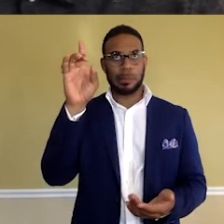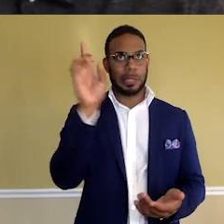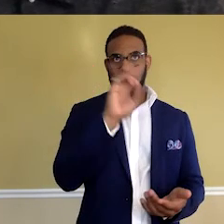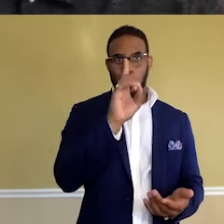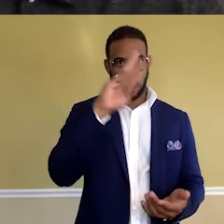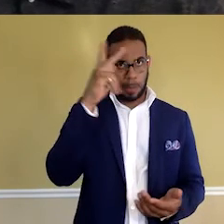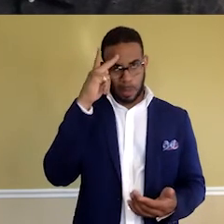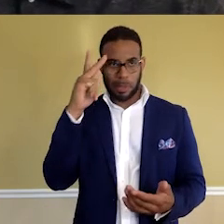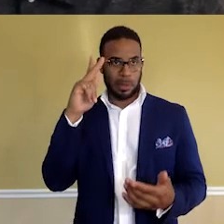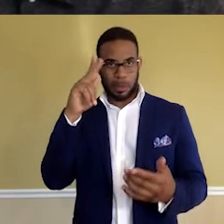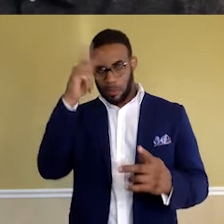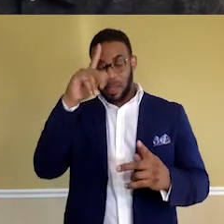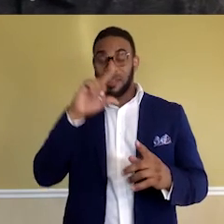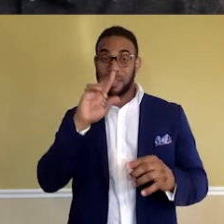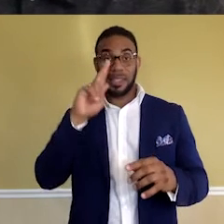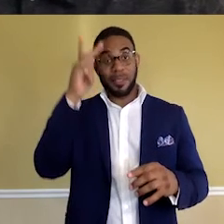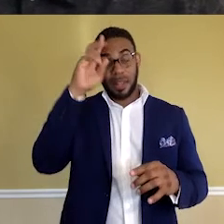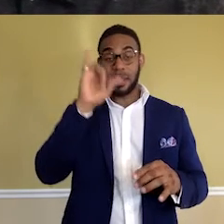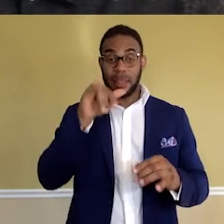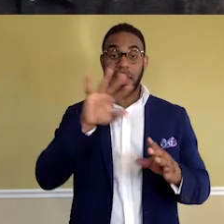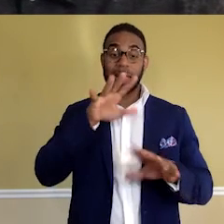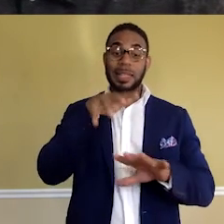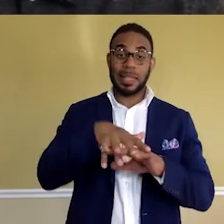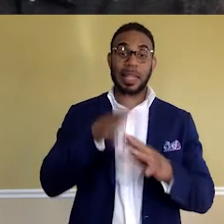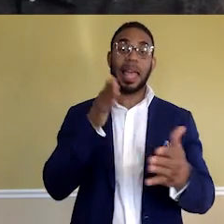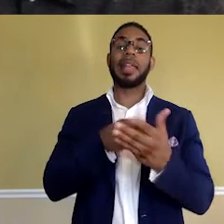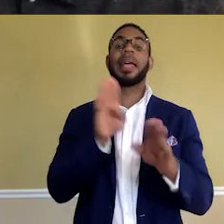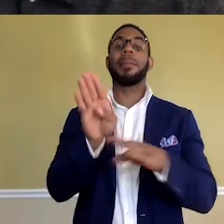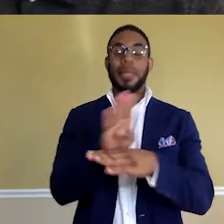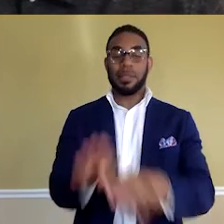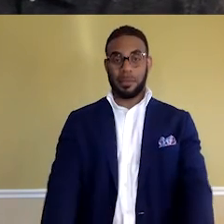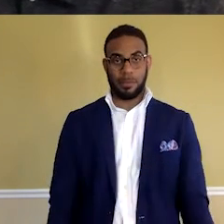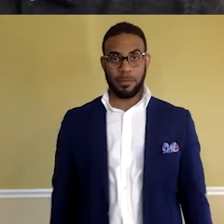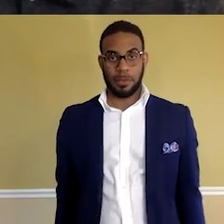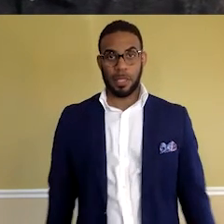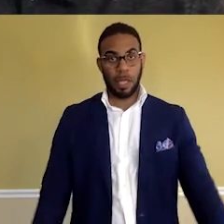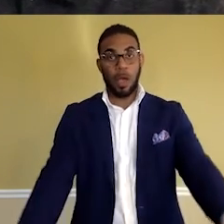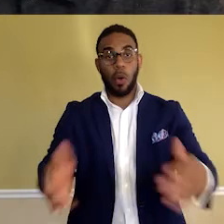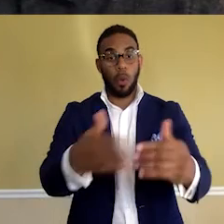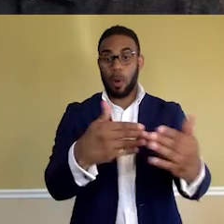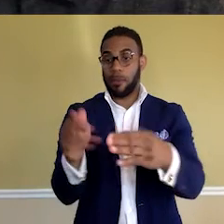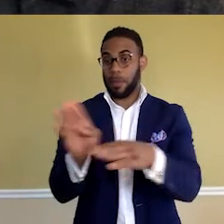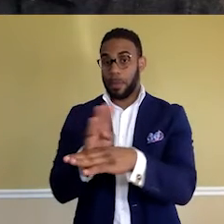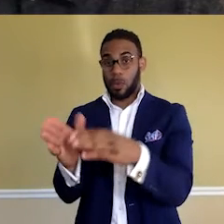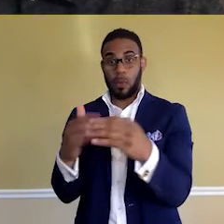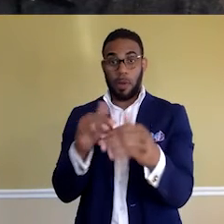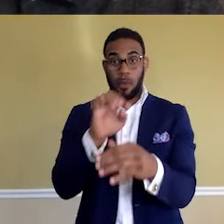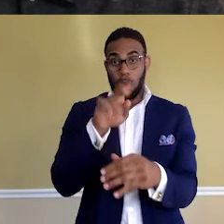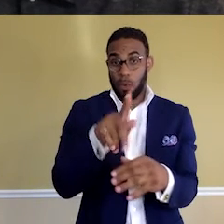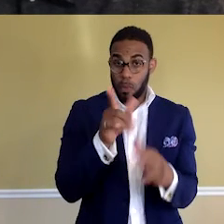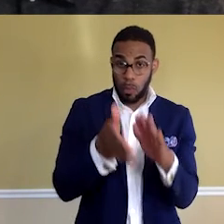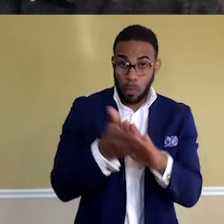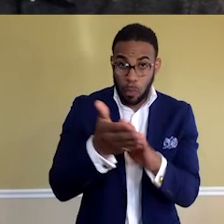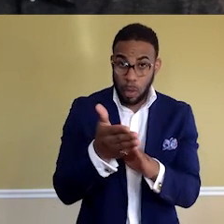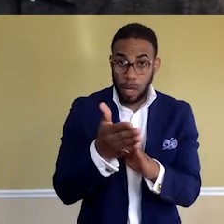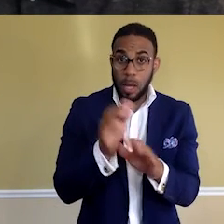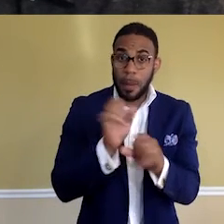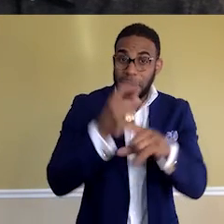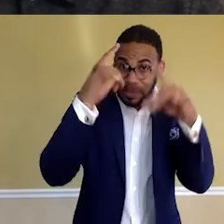philosophy. It's a philosophy that is anti-business. And so, for whatever business and whatever corporation you run and you make decisions in,